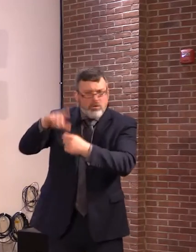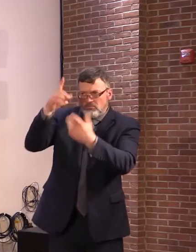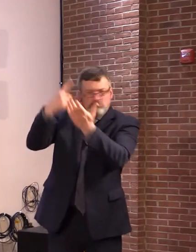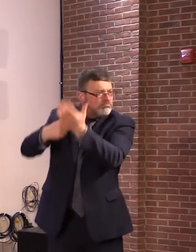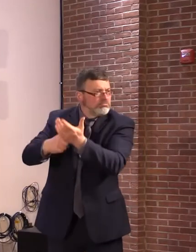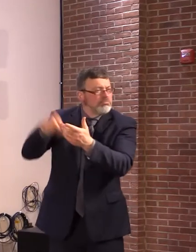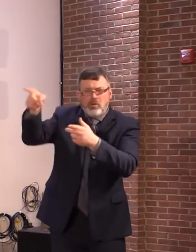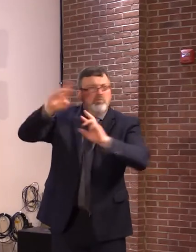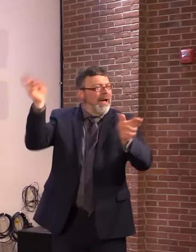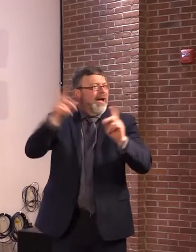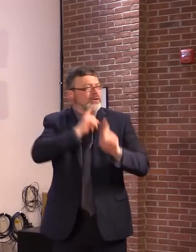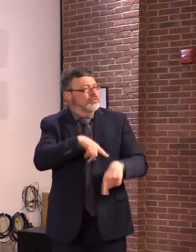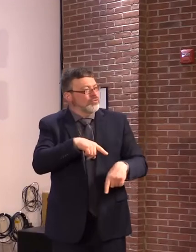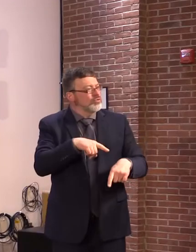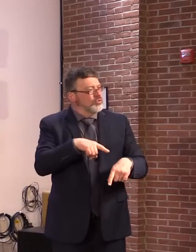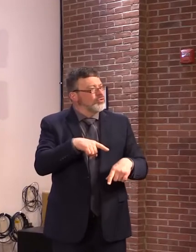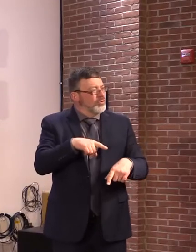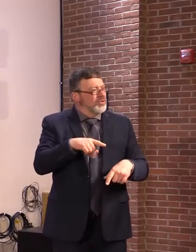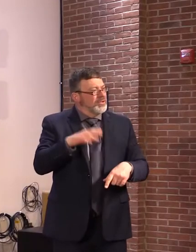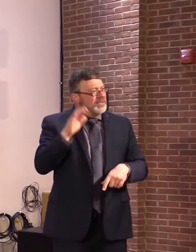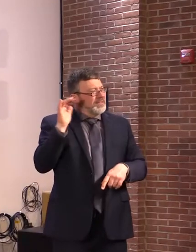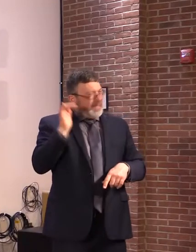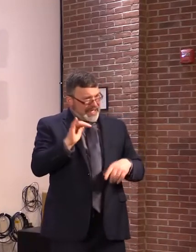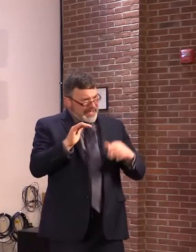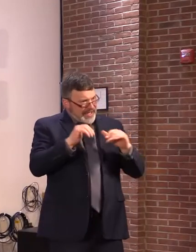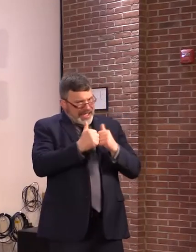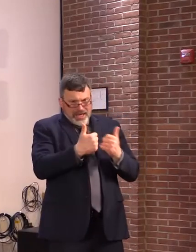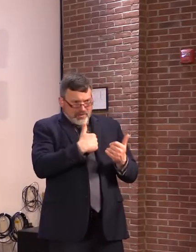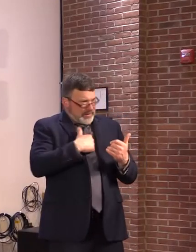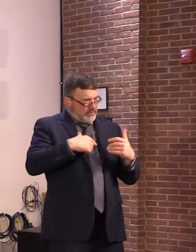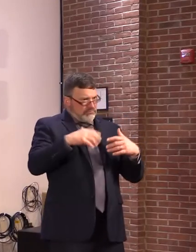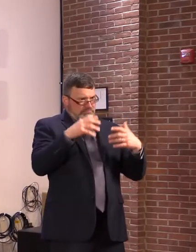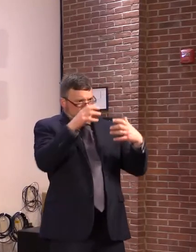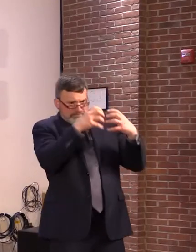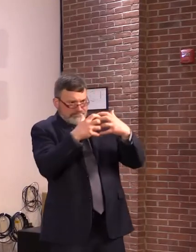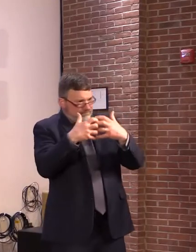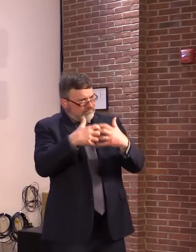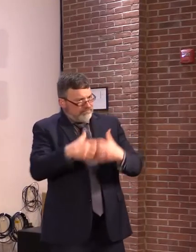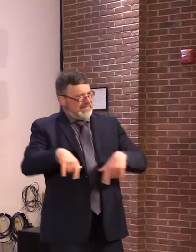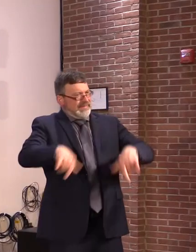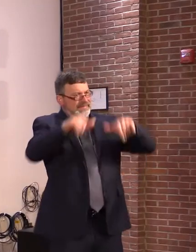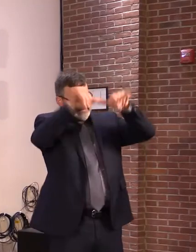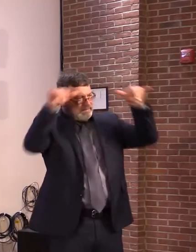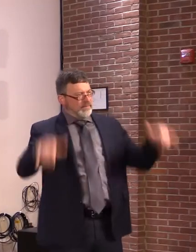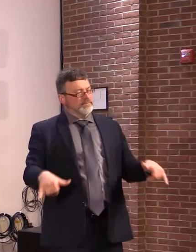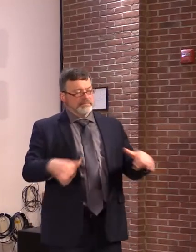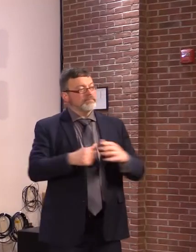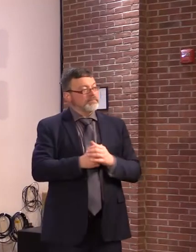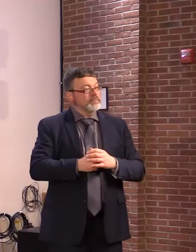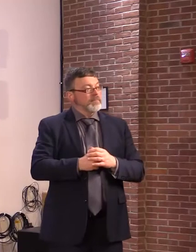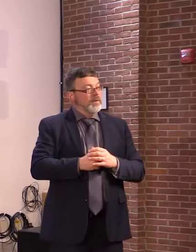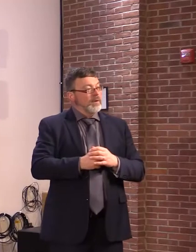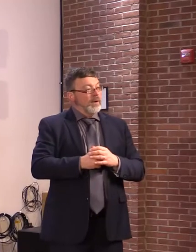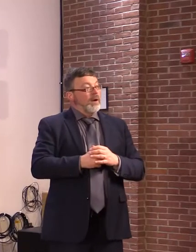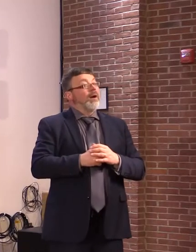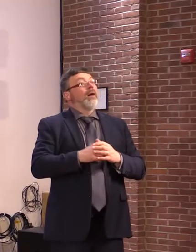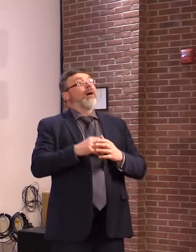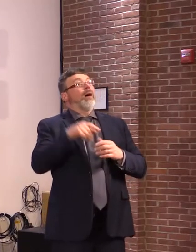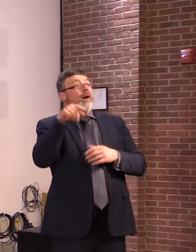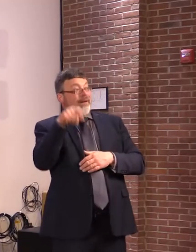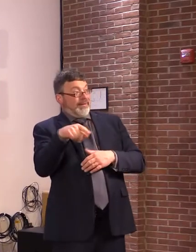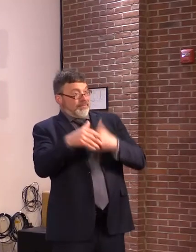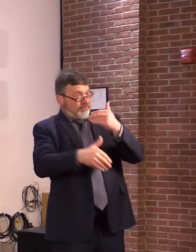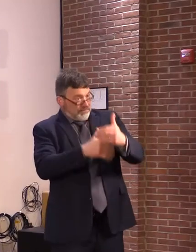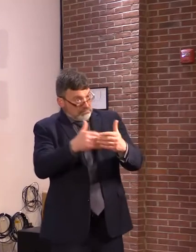and explain what we're doing. And then make changes as necessary to make sure